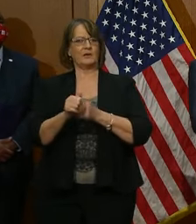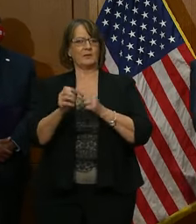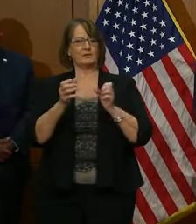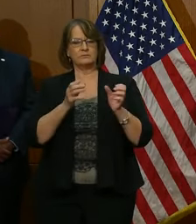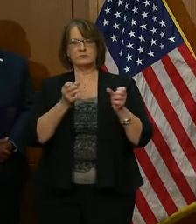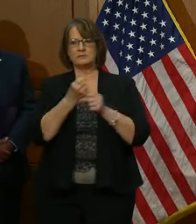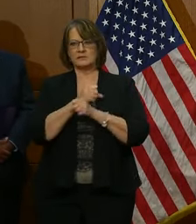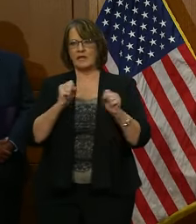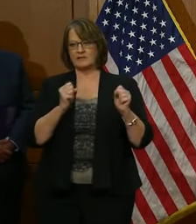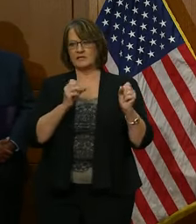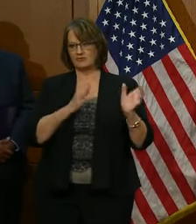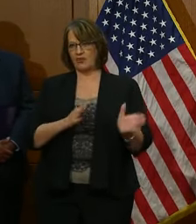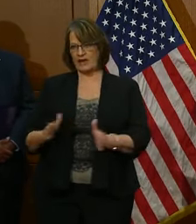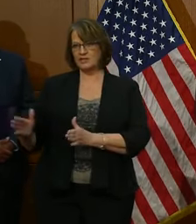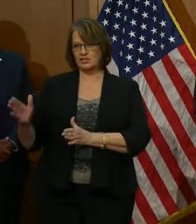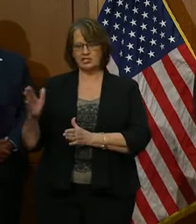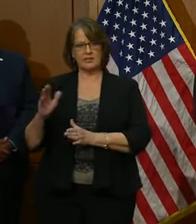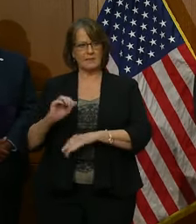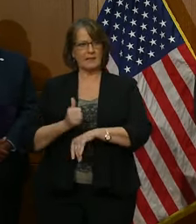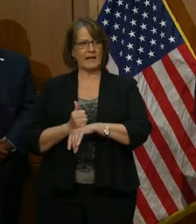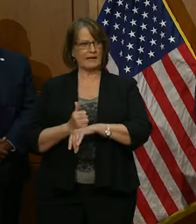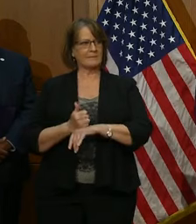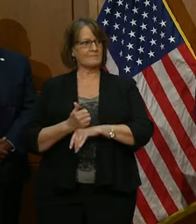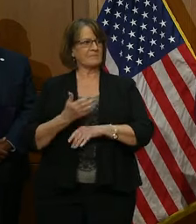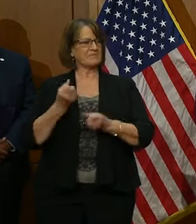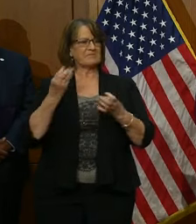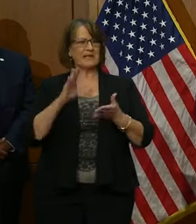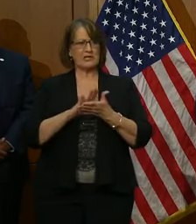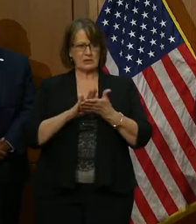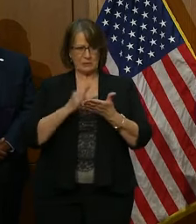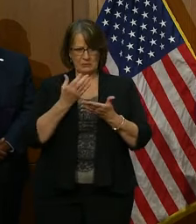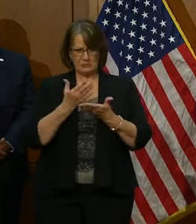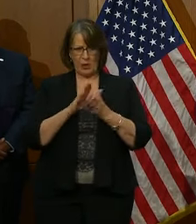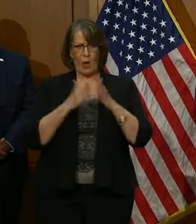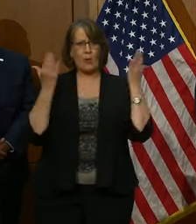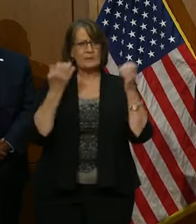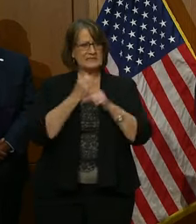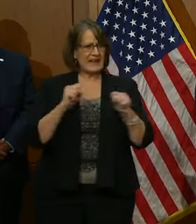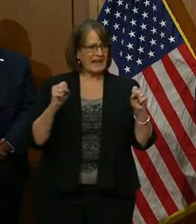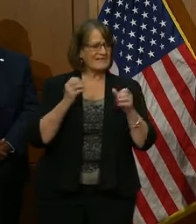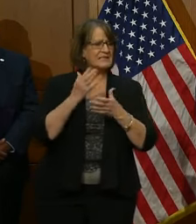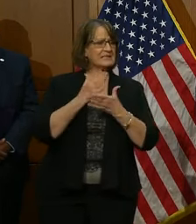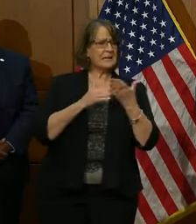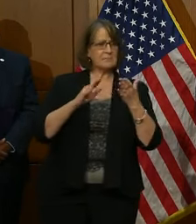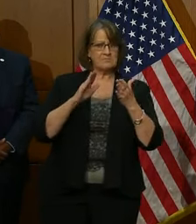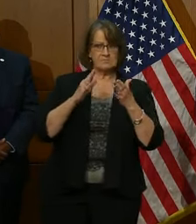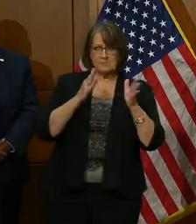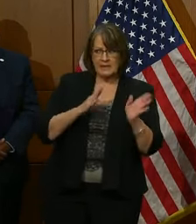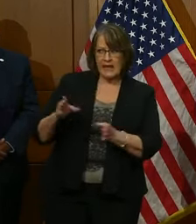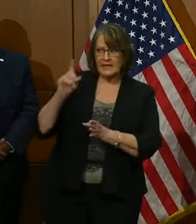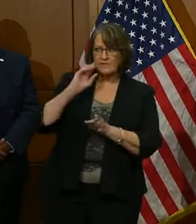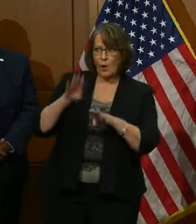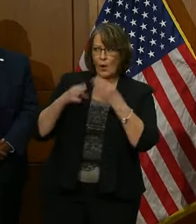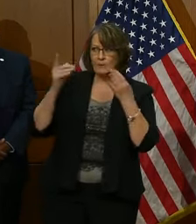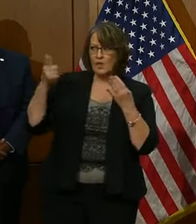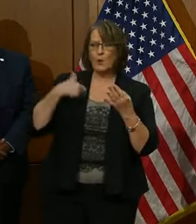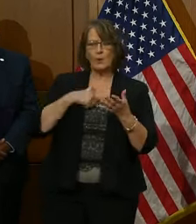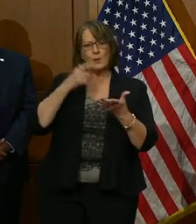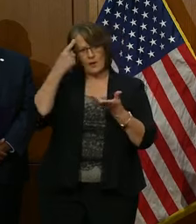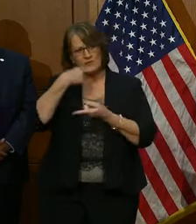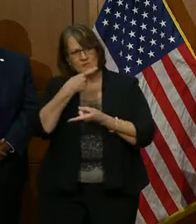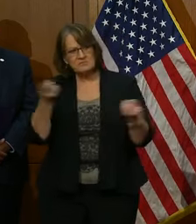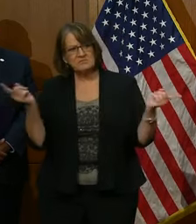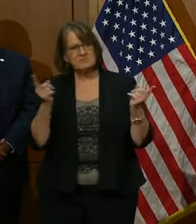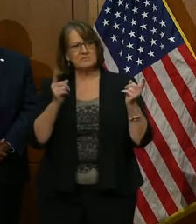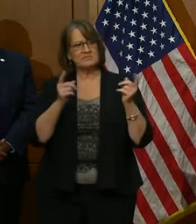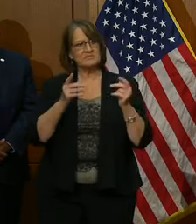our schools have done this safely. We have many schools that are making plans now, and we wanted to put this out now. So, you know, we don't anticipate that